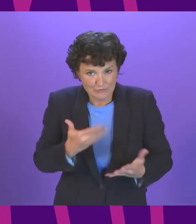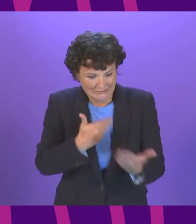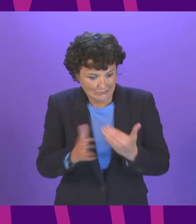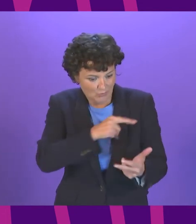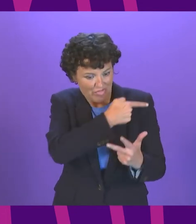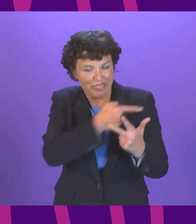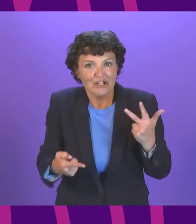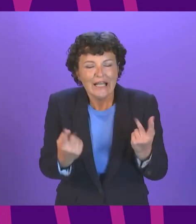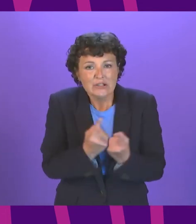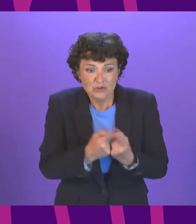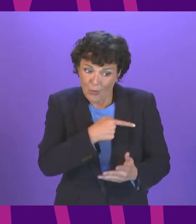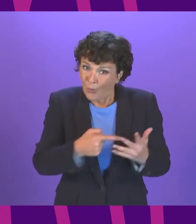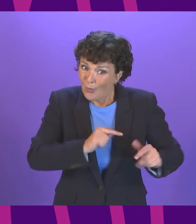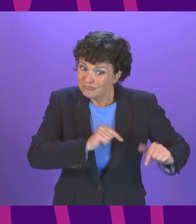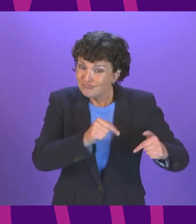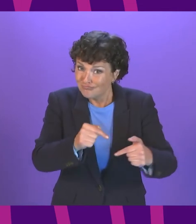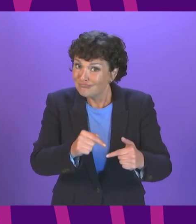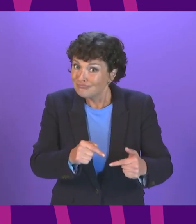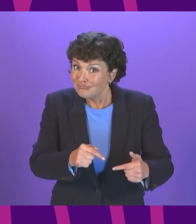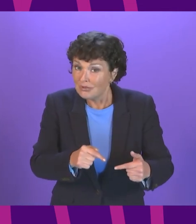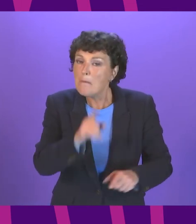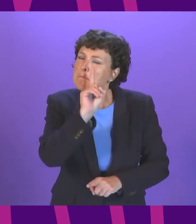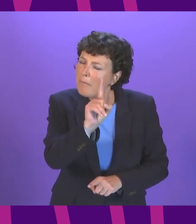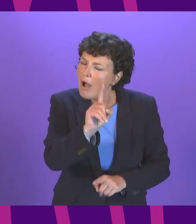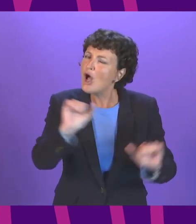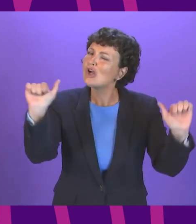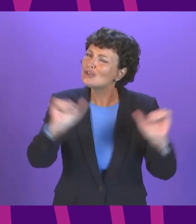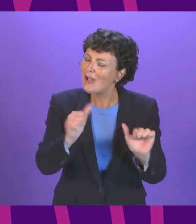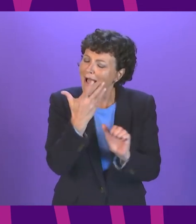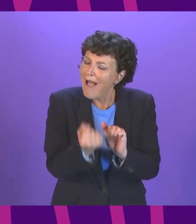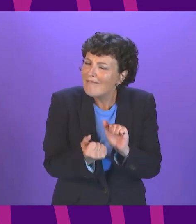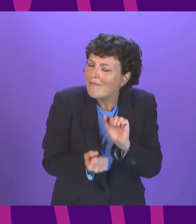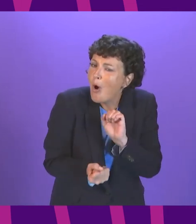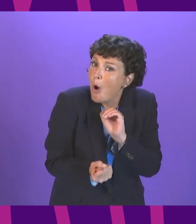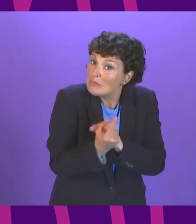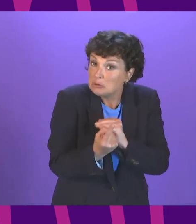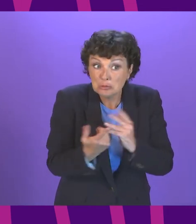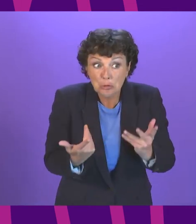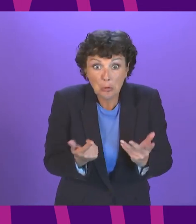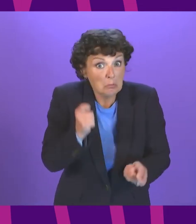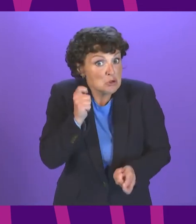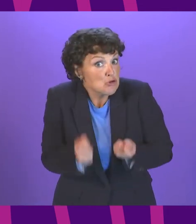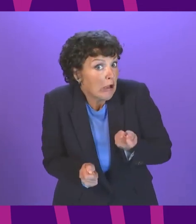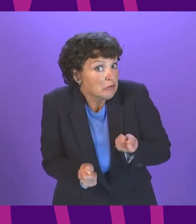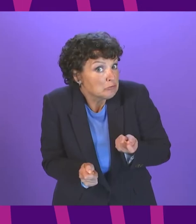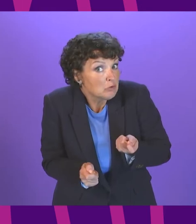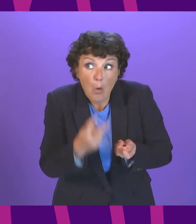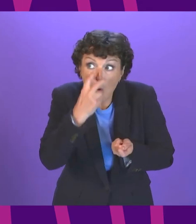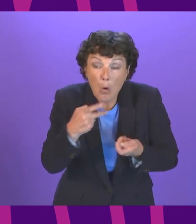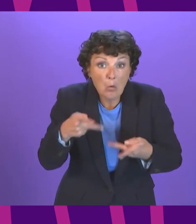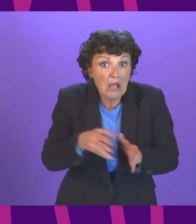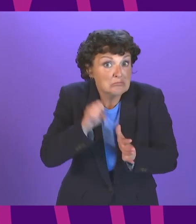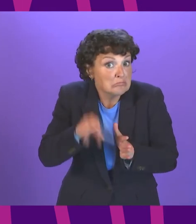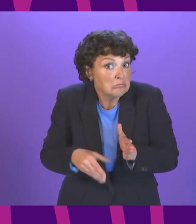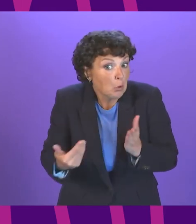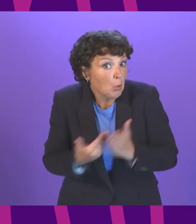although these challenges are all daunting they still present us with an opportunity to do things differently now we've heard the Tory benches